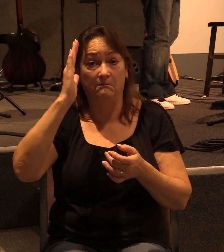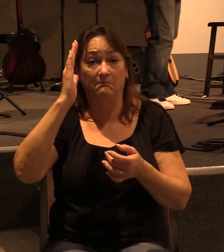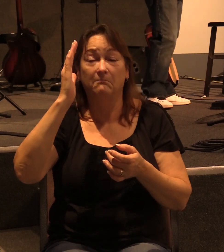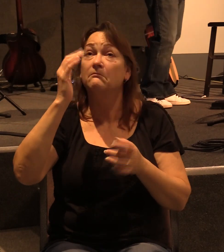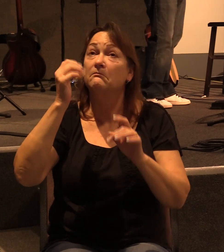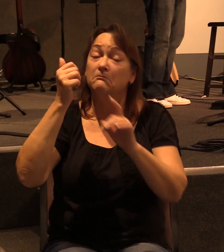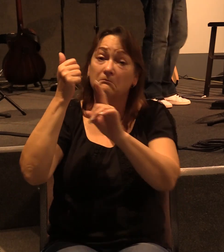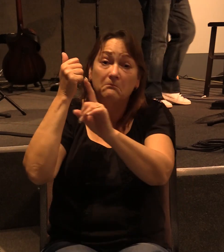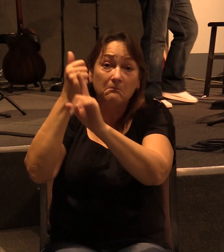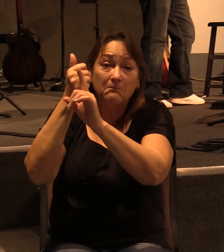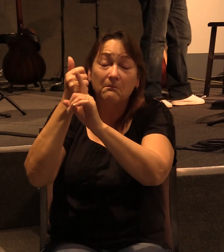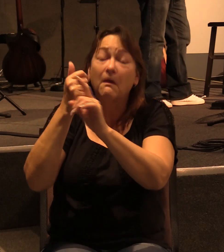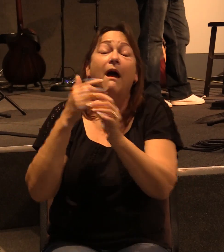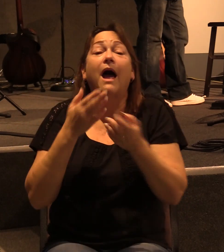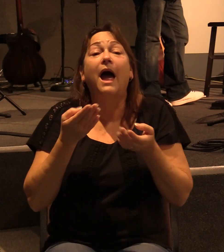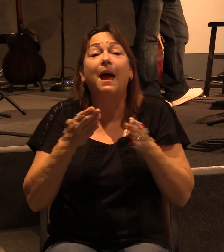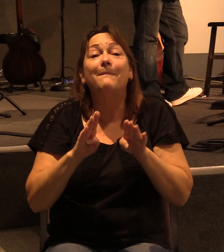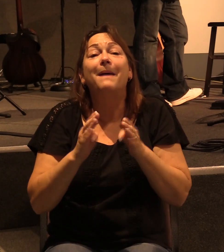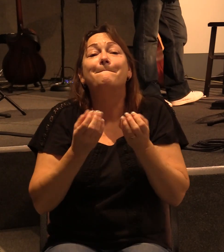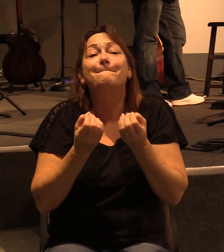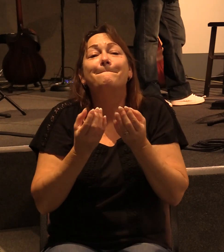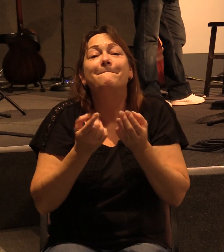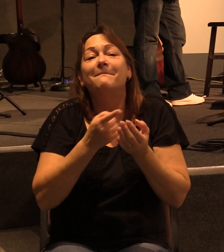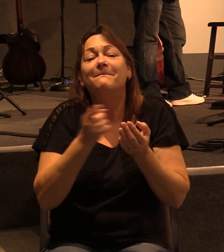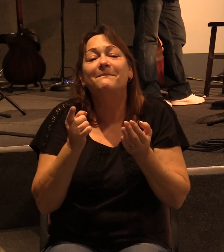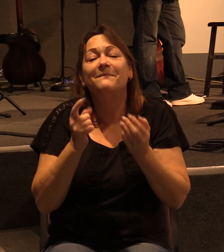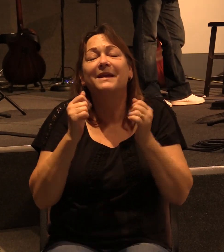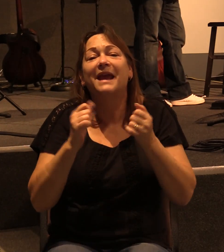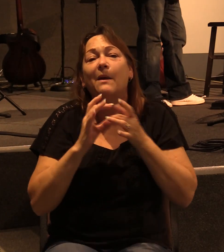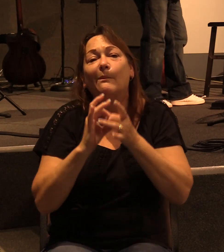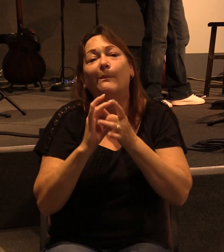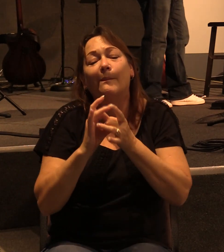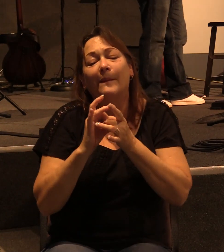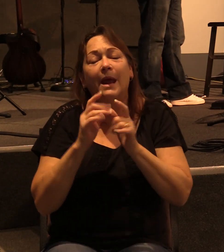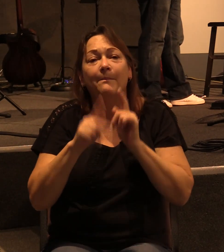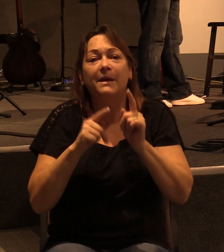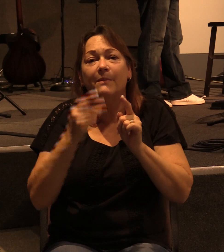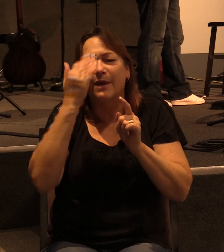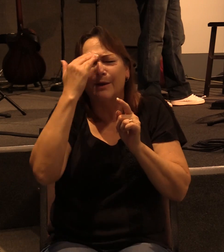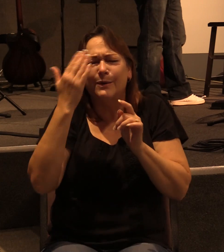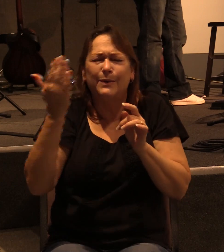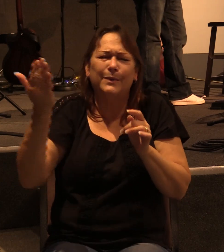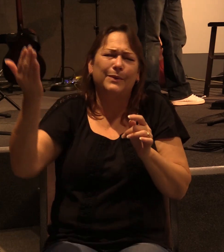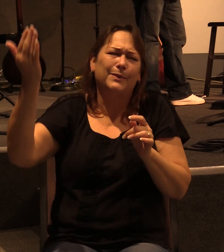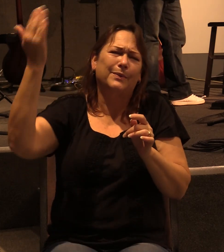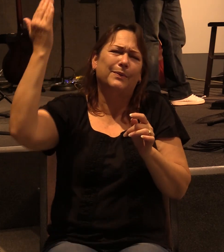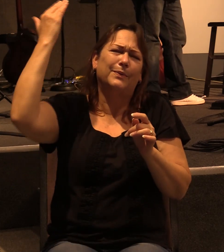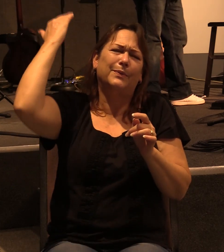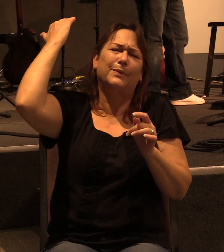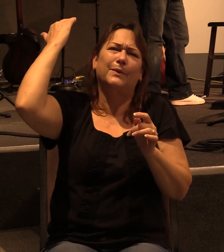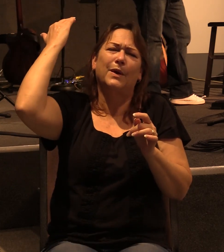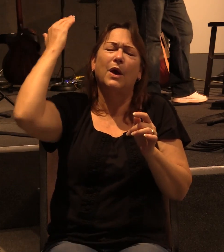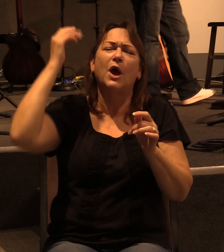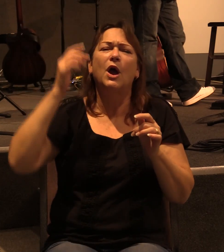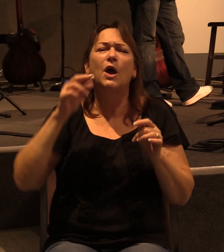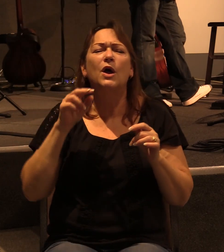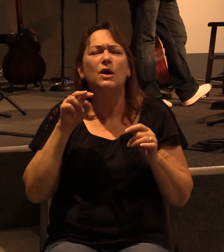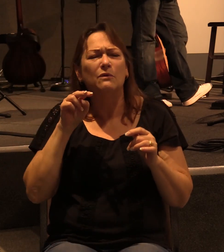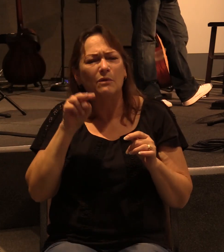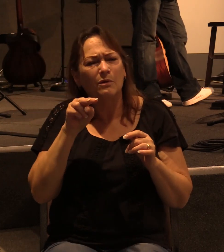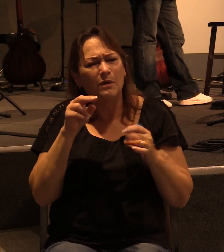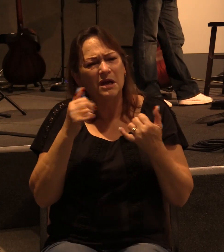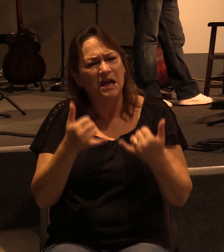I bet a lot of you can relate to that. You know, people who knew you back in the day and look at your life now